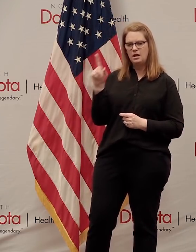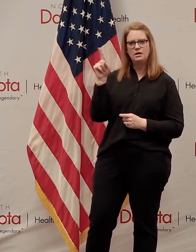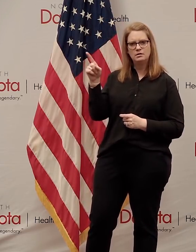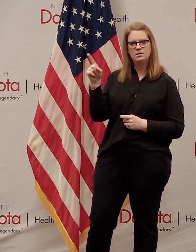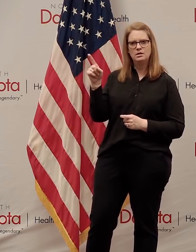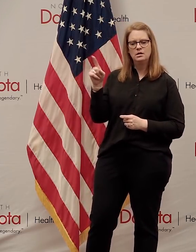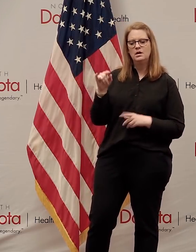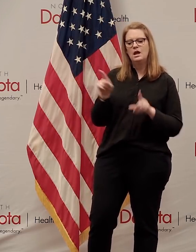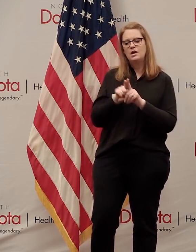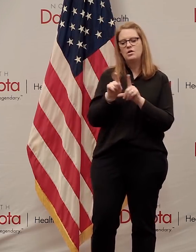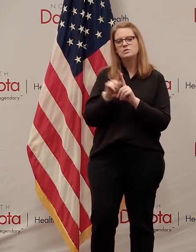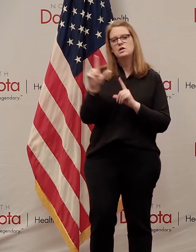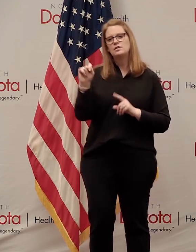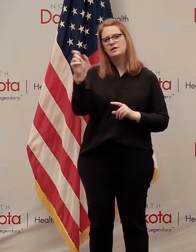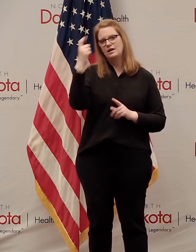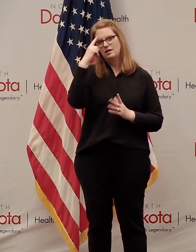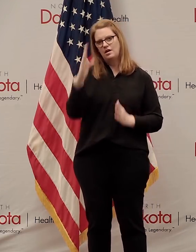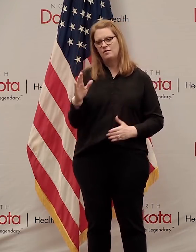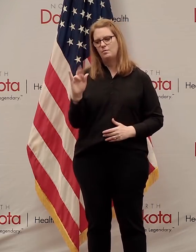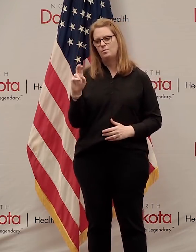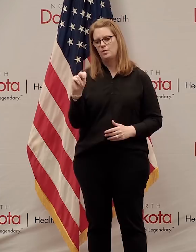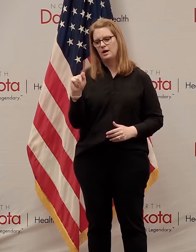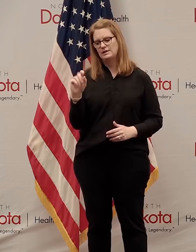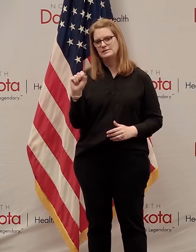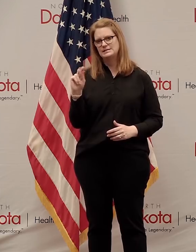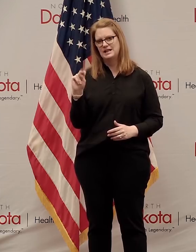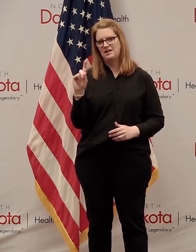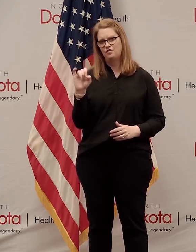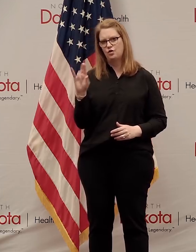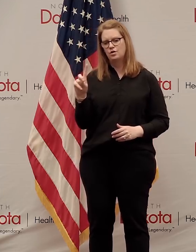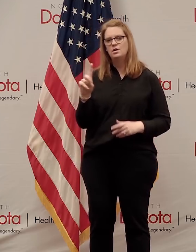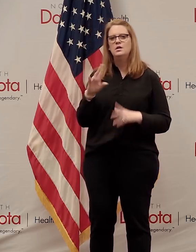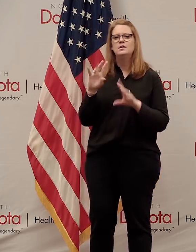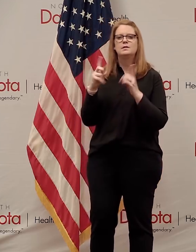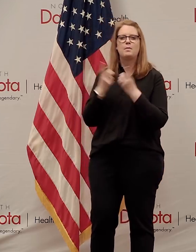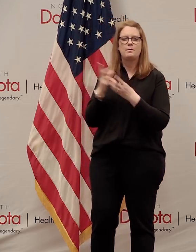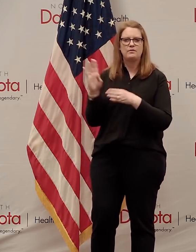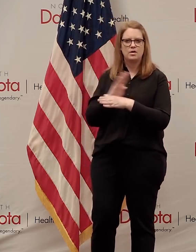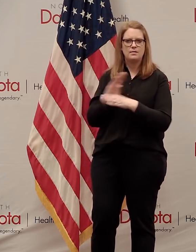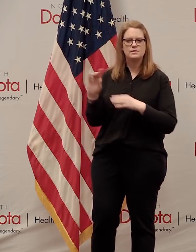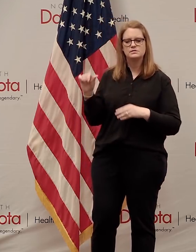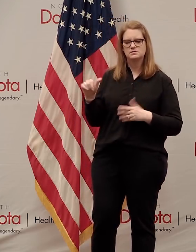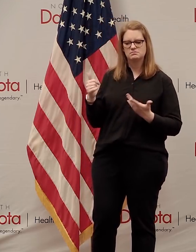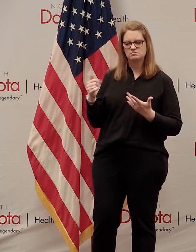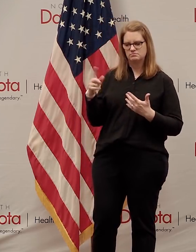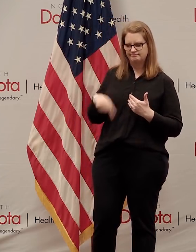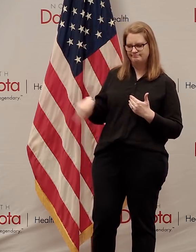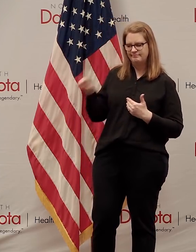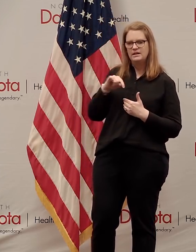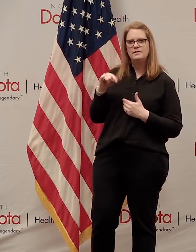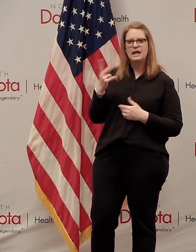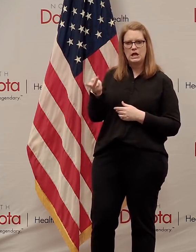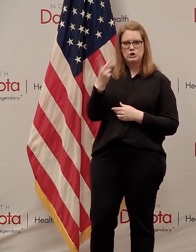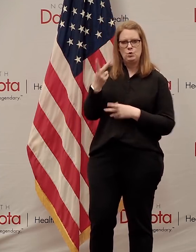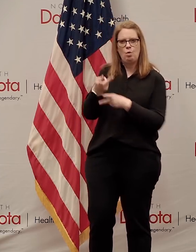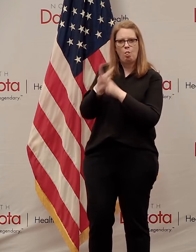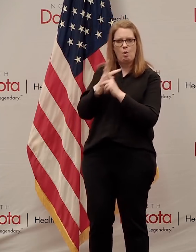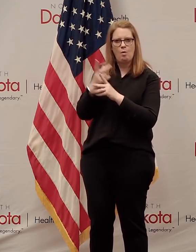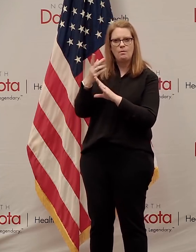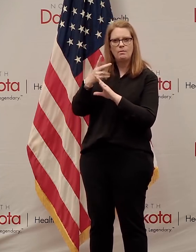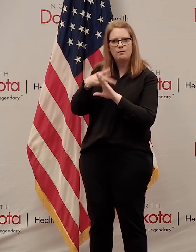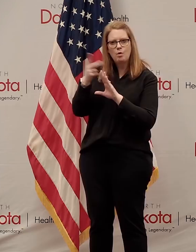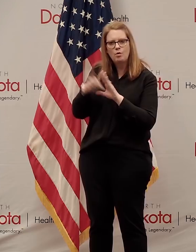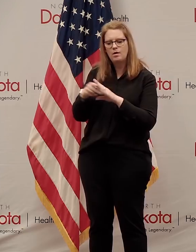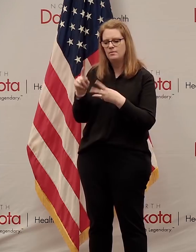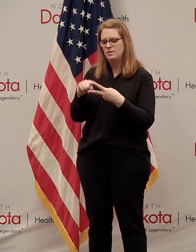been done by Lieutenant Governor Brent Sanford, the Commerce Department, and BND, and others. We announced the new two loan programs, one